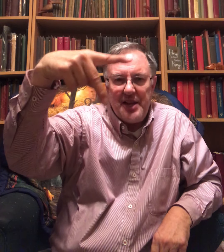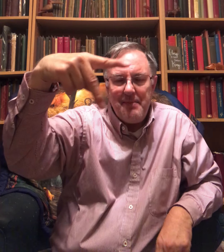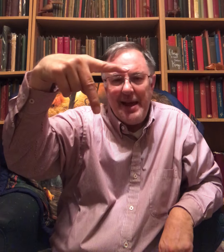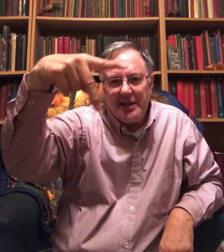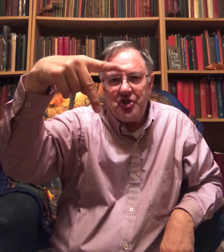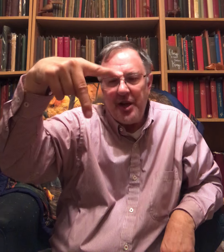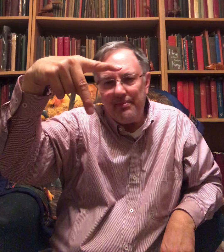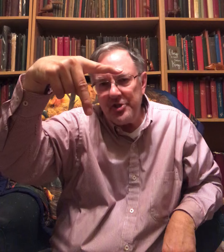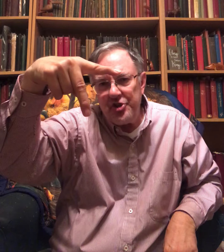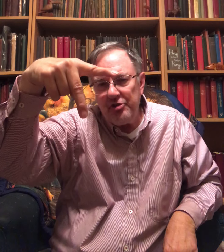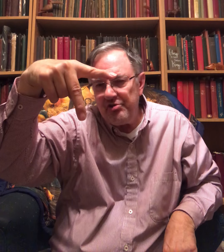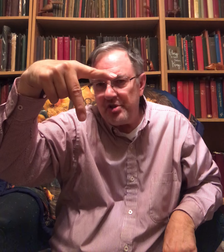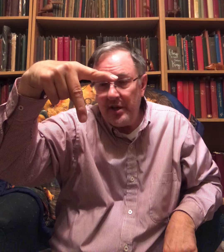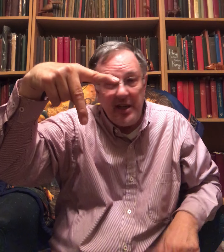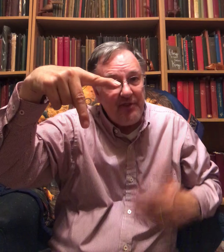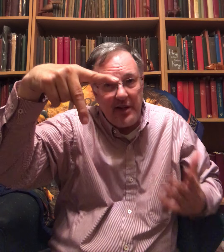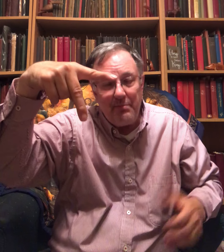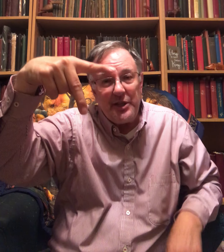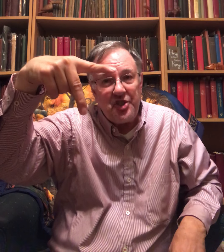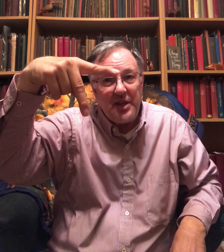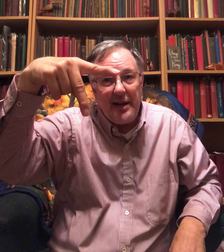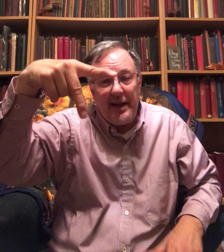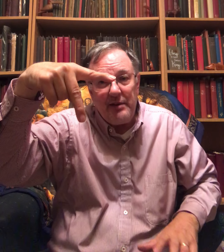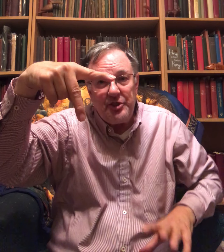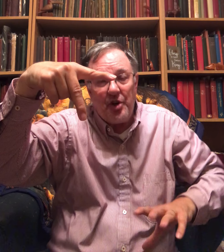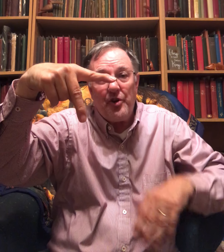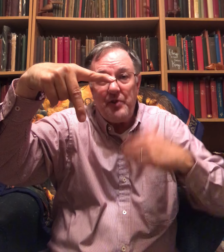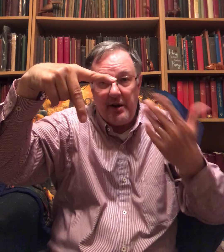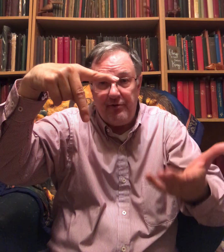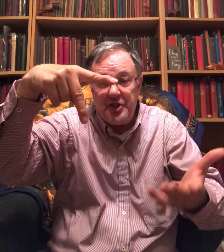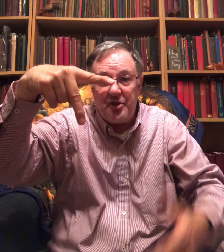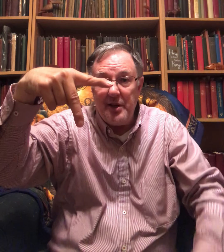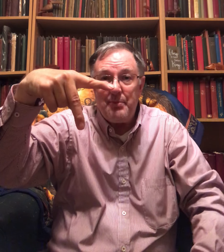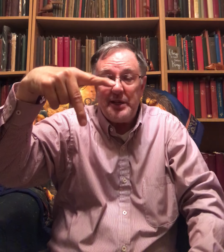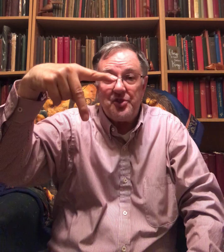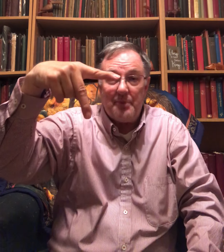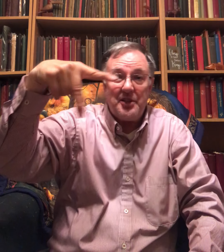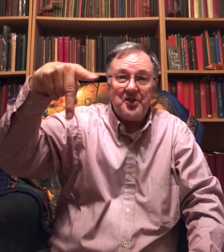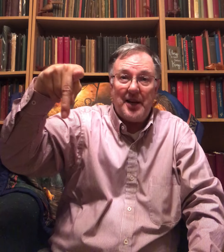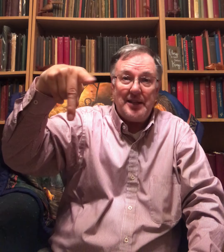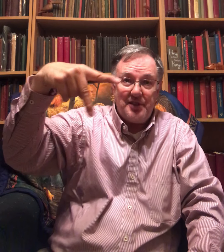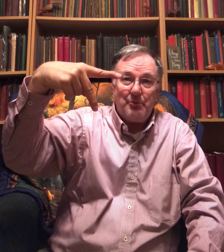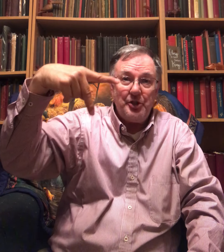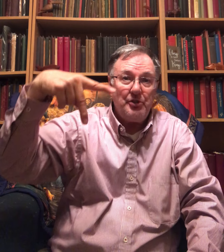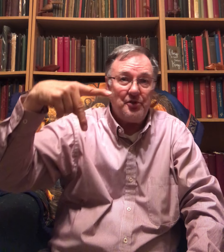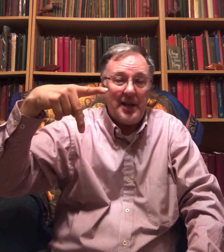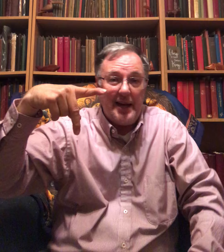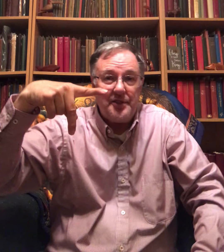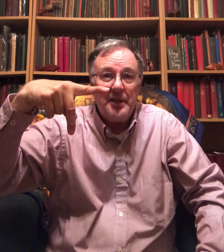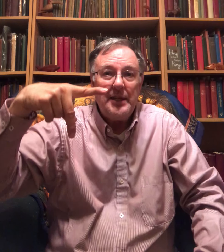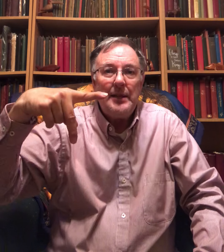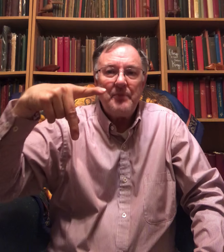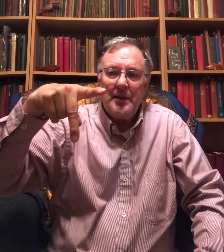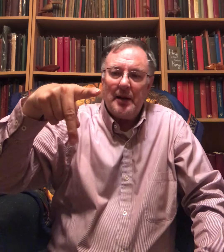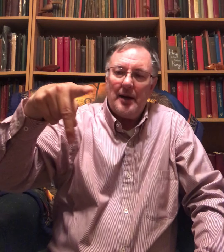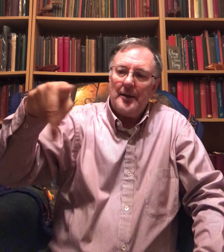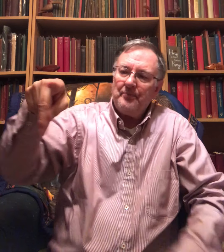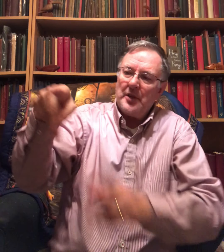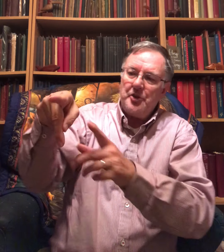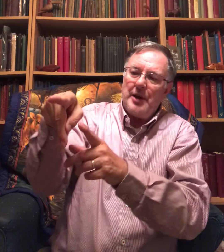same hand shape is used even in British Sign Language, although not officially, but in some of the signs they will use that. You